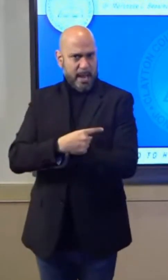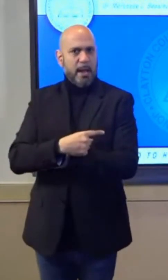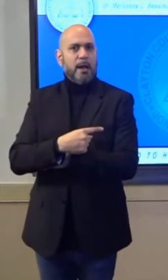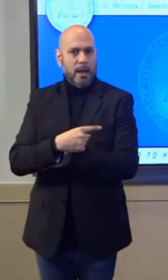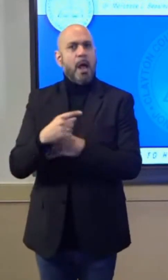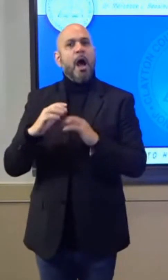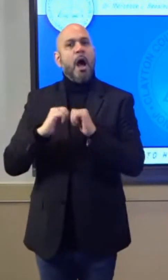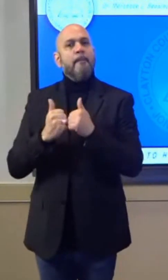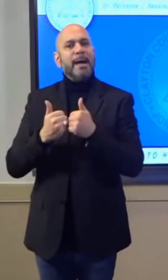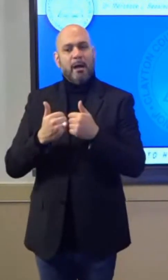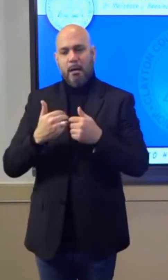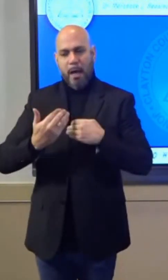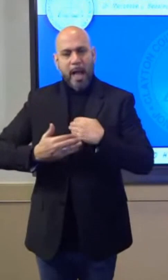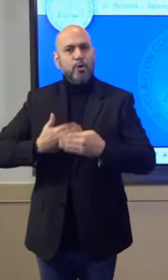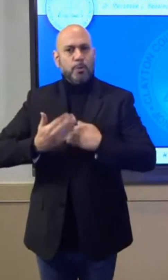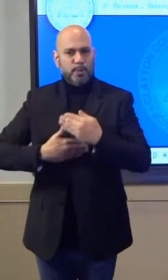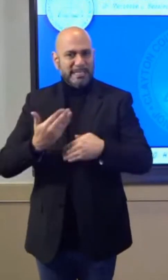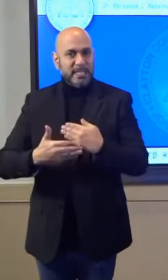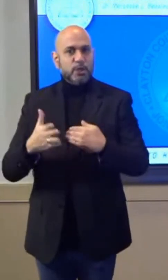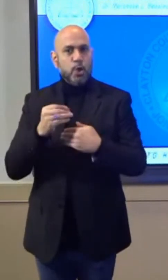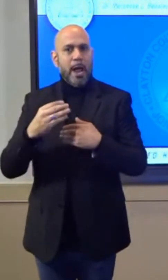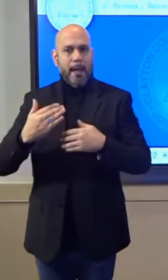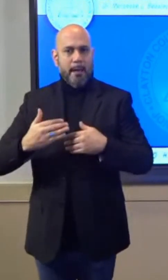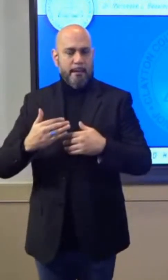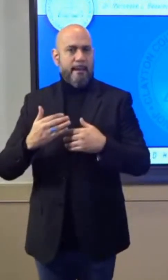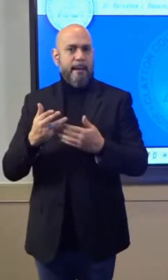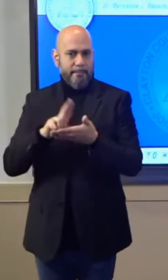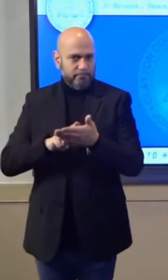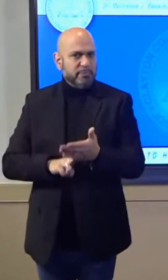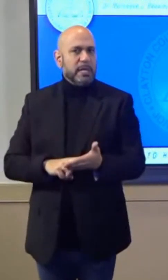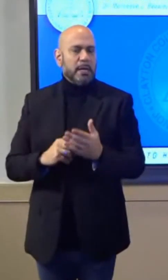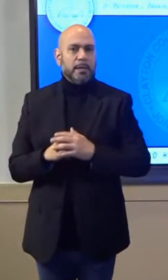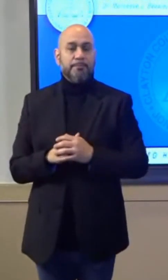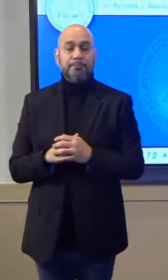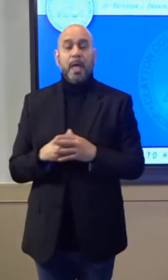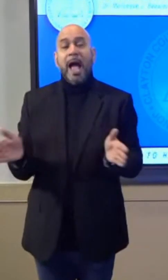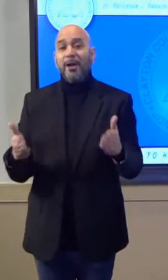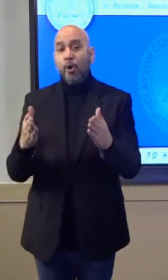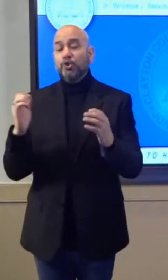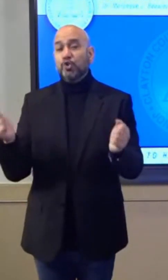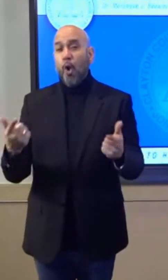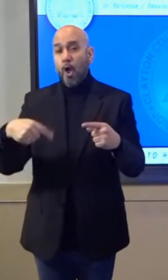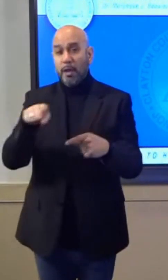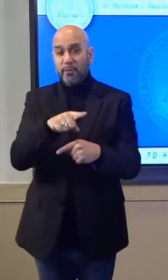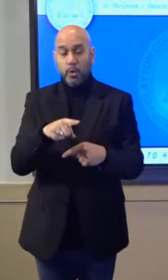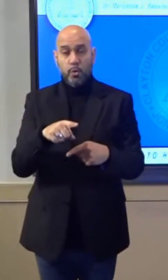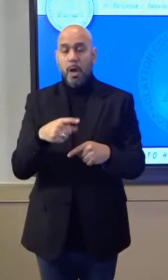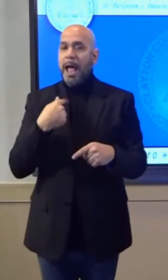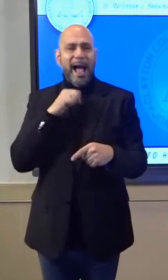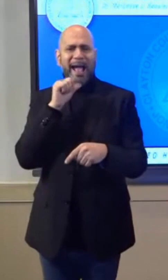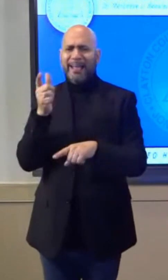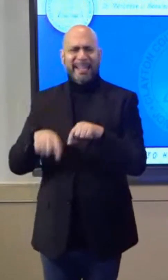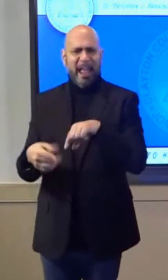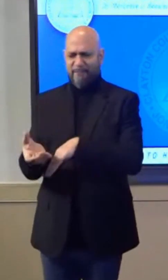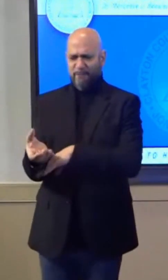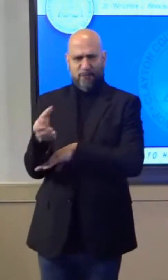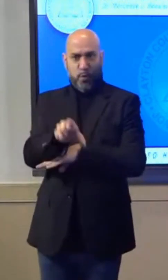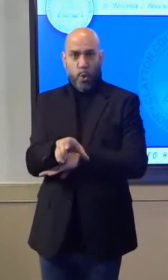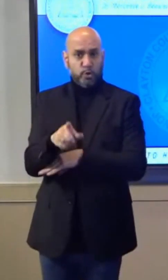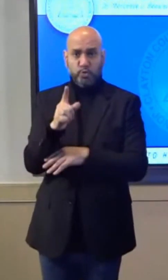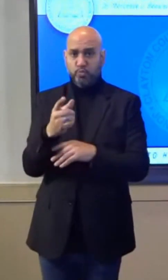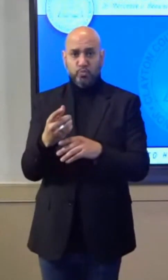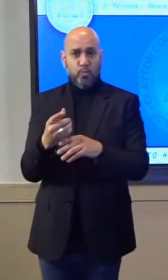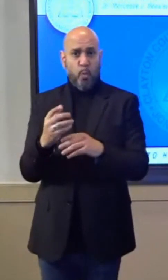and sign-up process. I encourage all of you, while I can't make any of you, nor would I want to make any of you grown